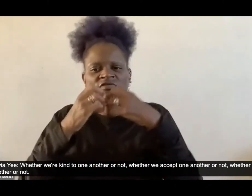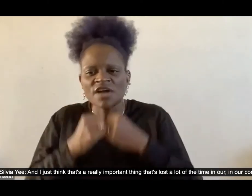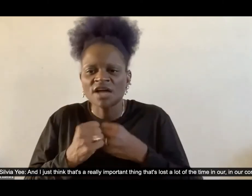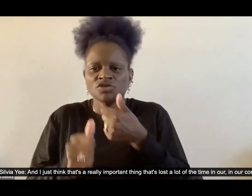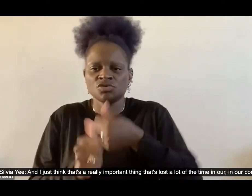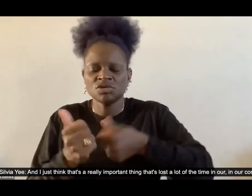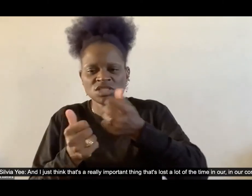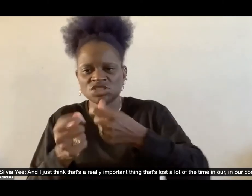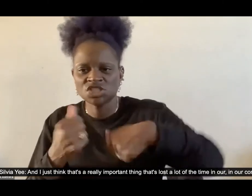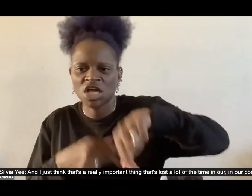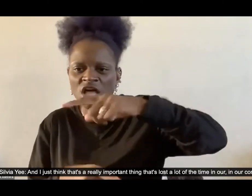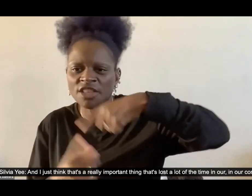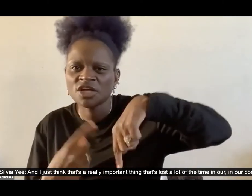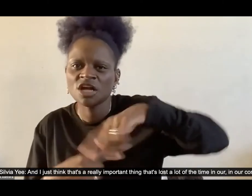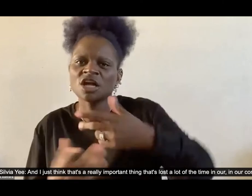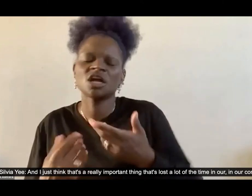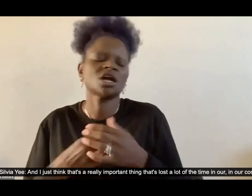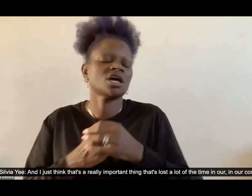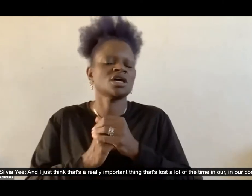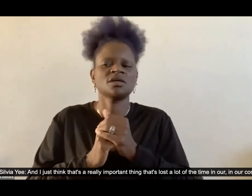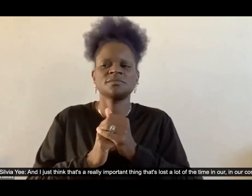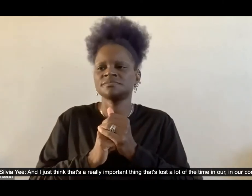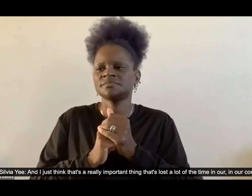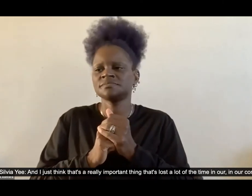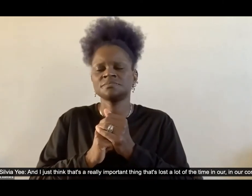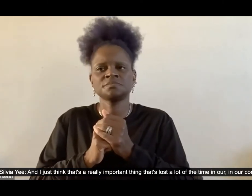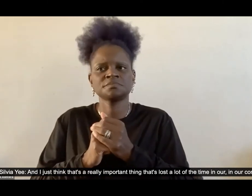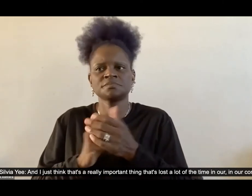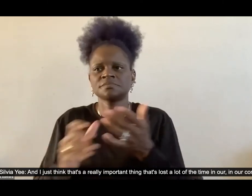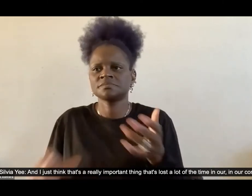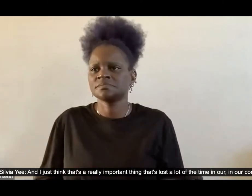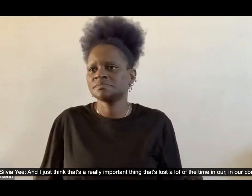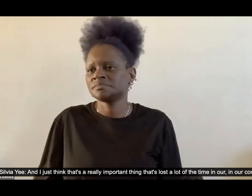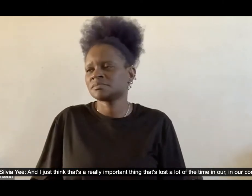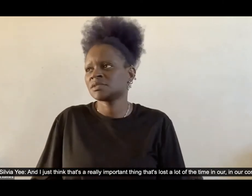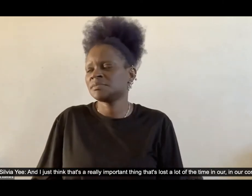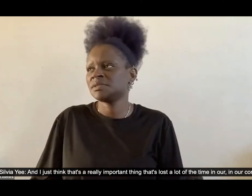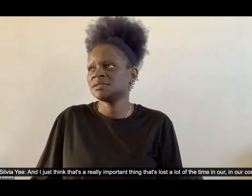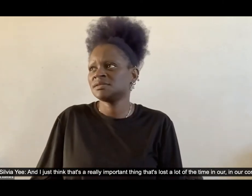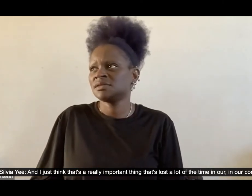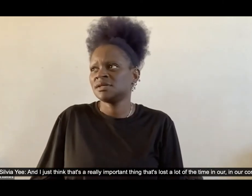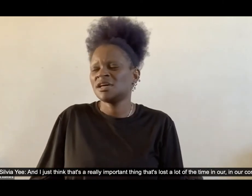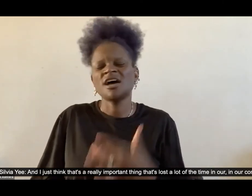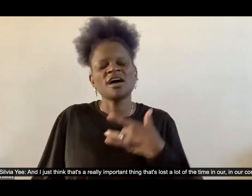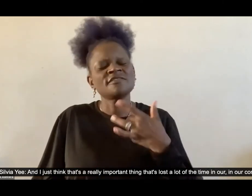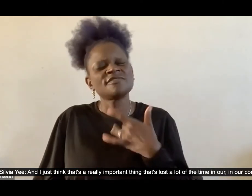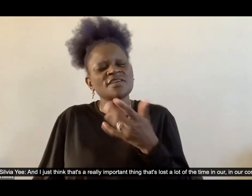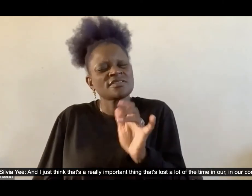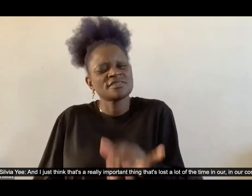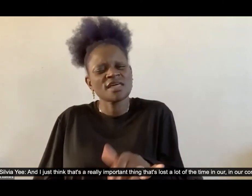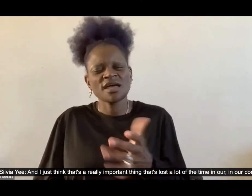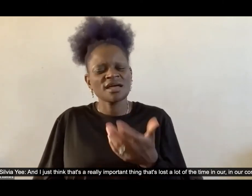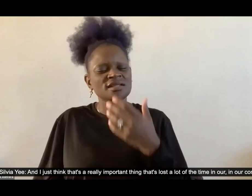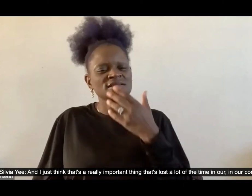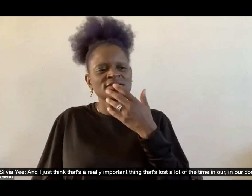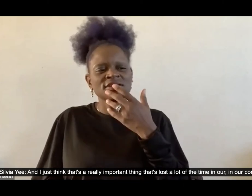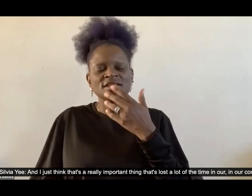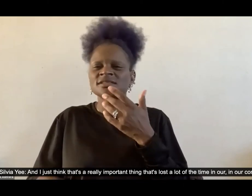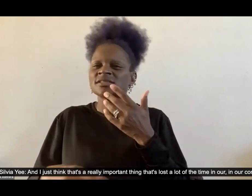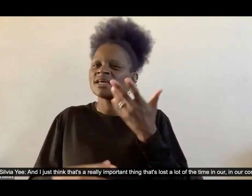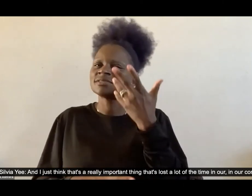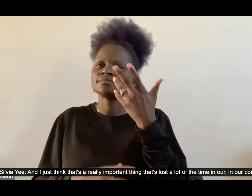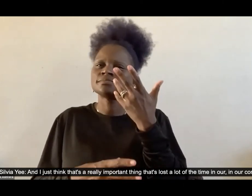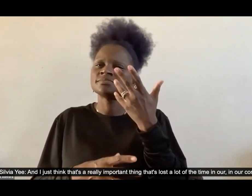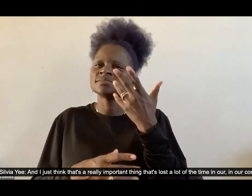and i i just think that's a really important thing that's lost a lot of the time in our in our conversations